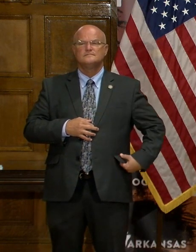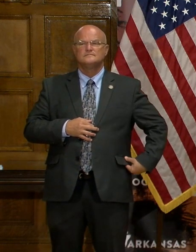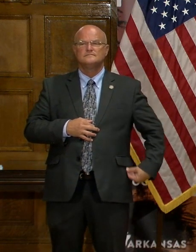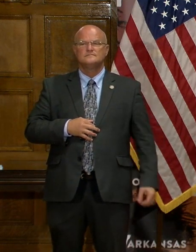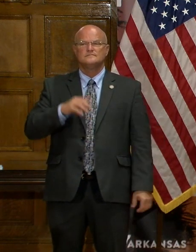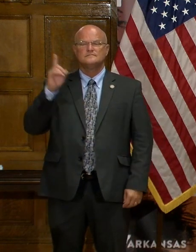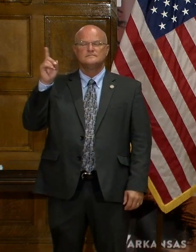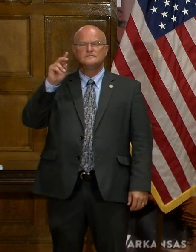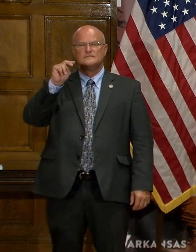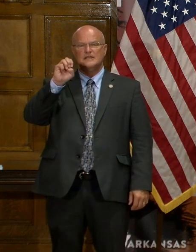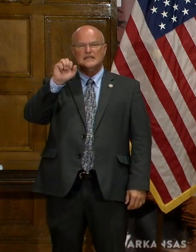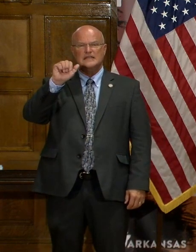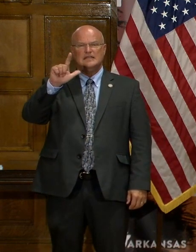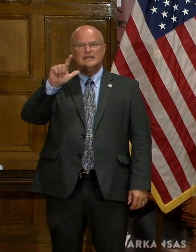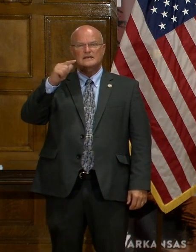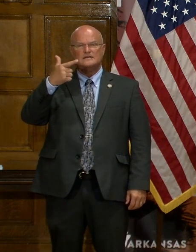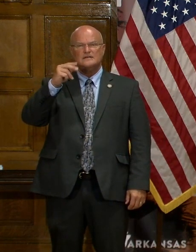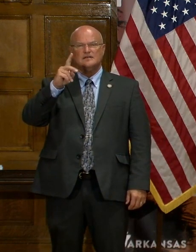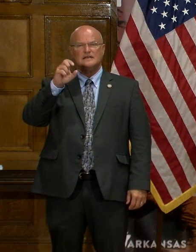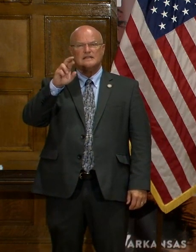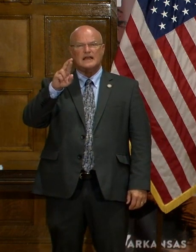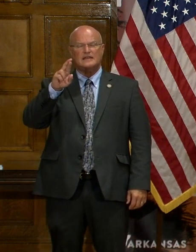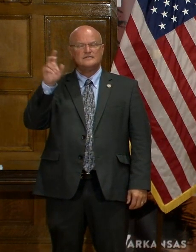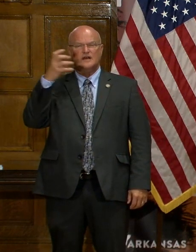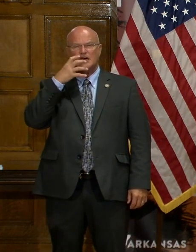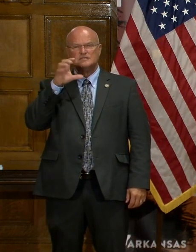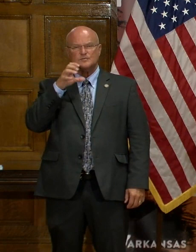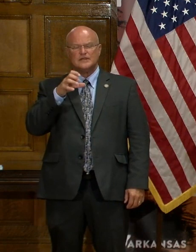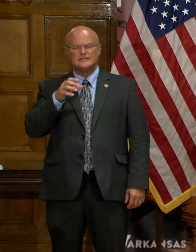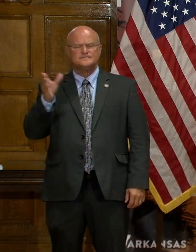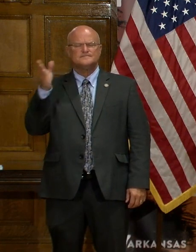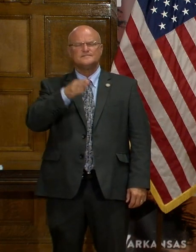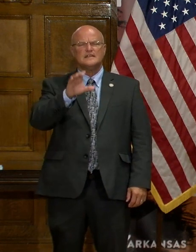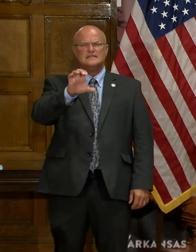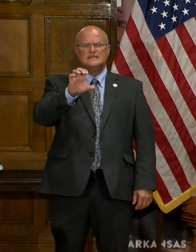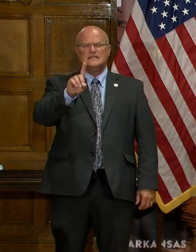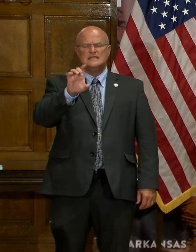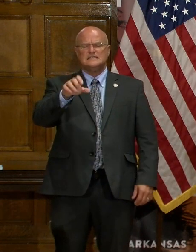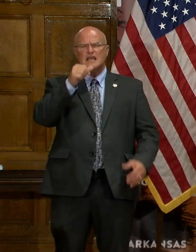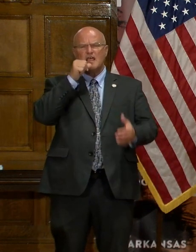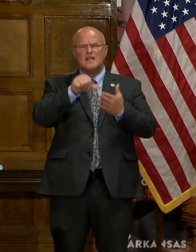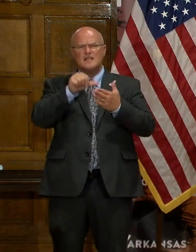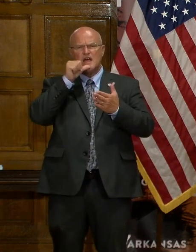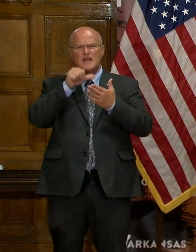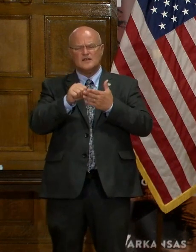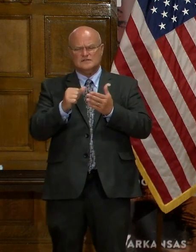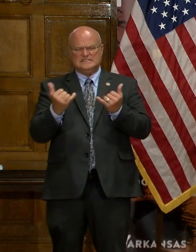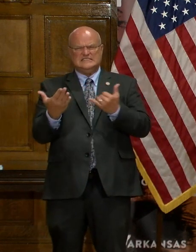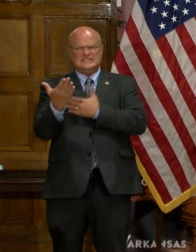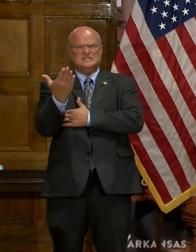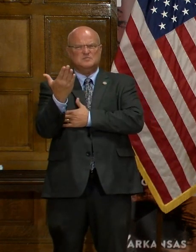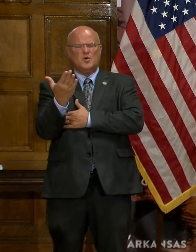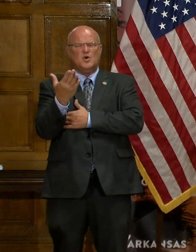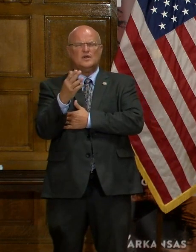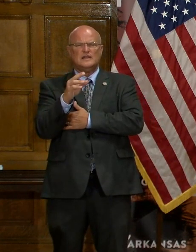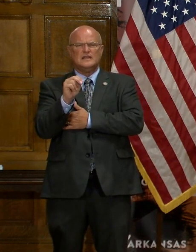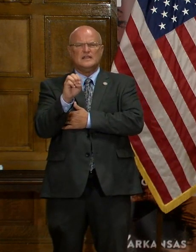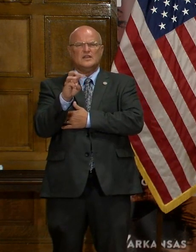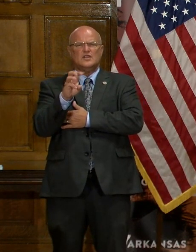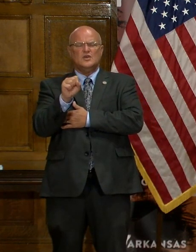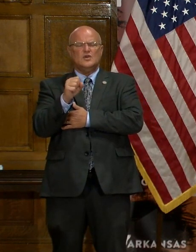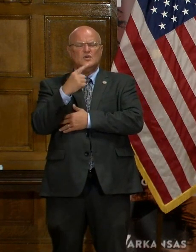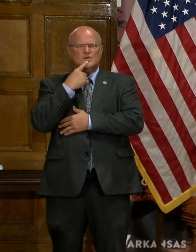Hi, Governor. It's Neil Gladner in Hot Springs. Back on the CDC letter in some news coverage this morning, some governors have talked about